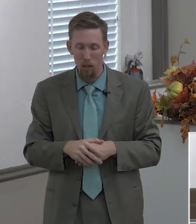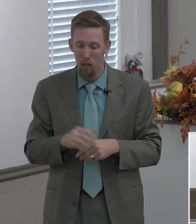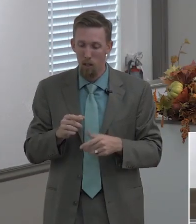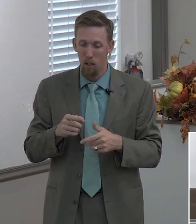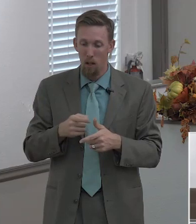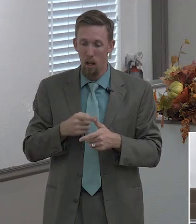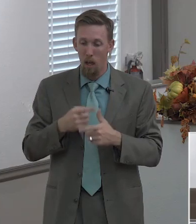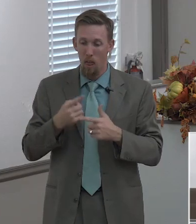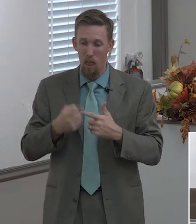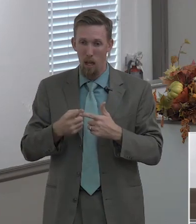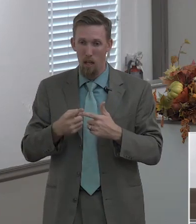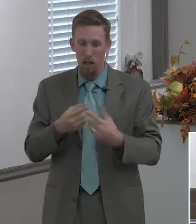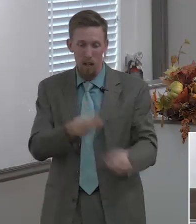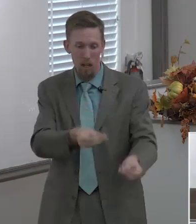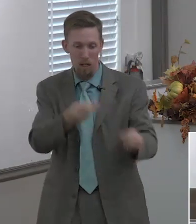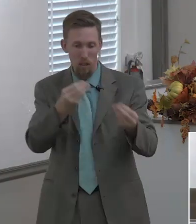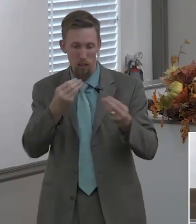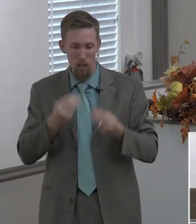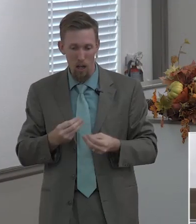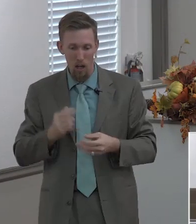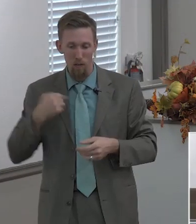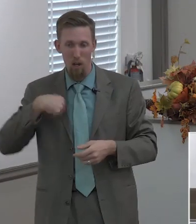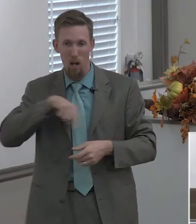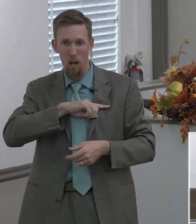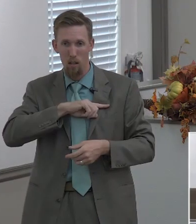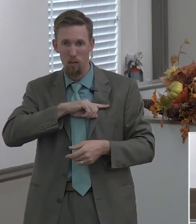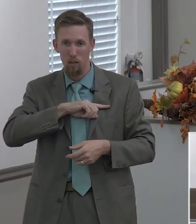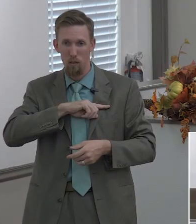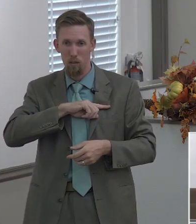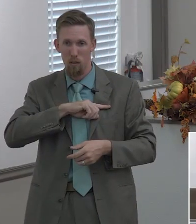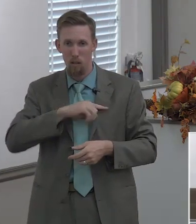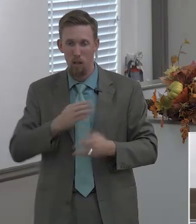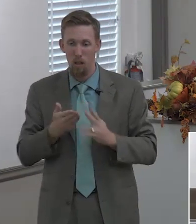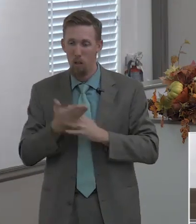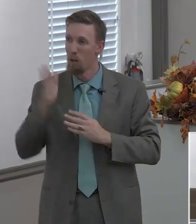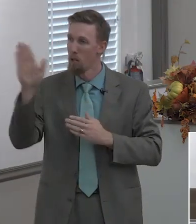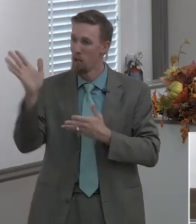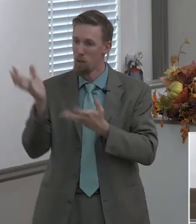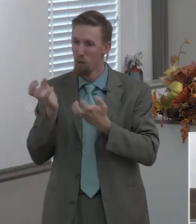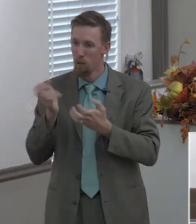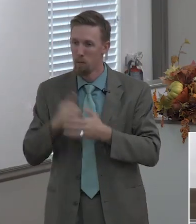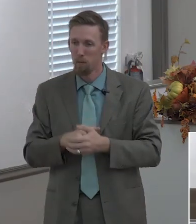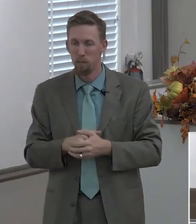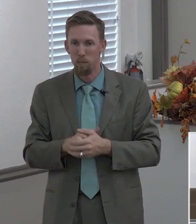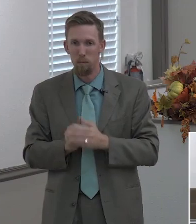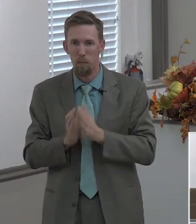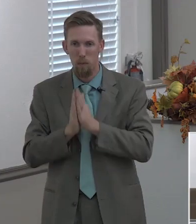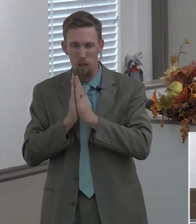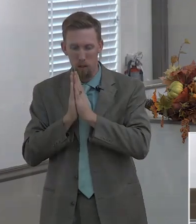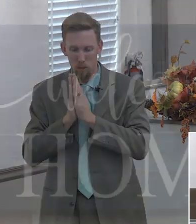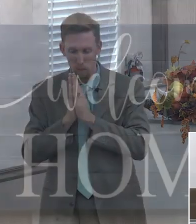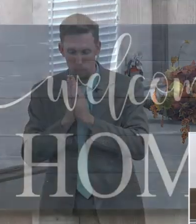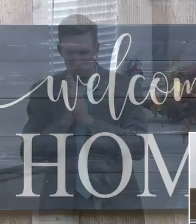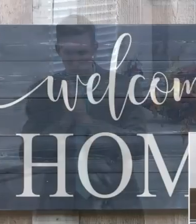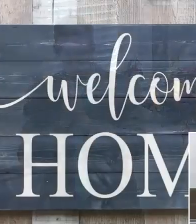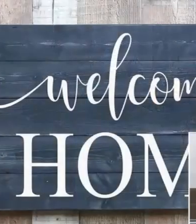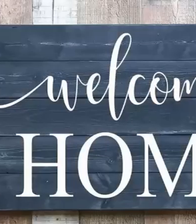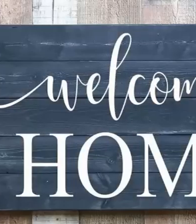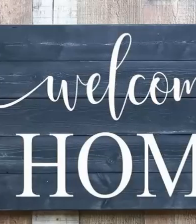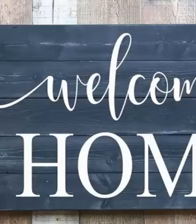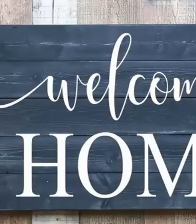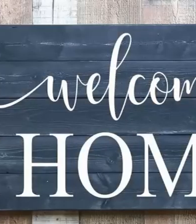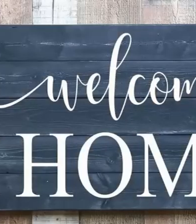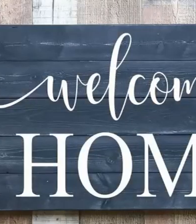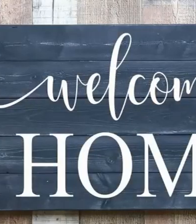and then unto us by the will of god heavenly father i pray